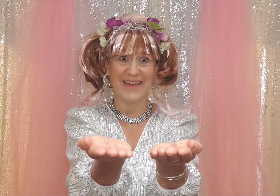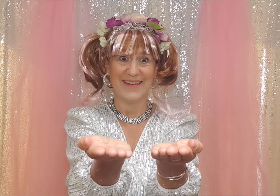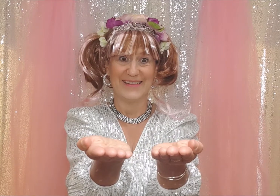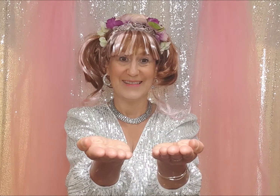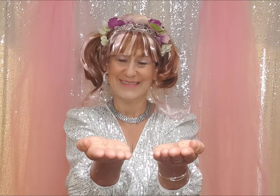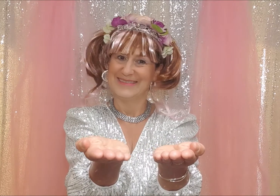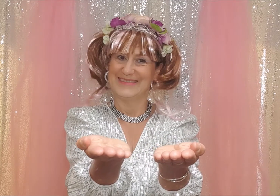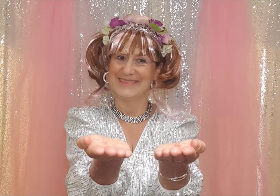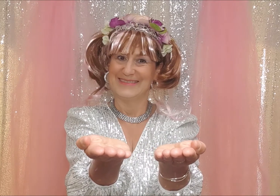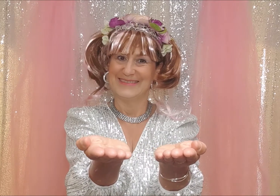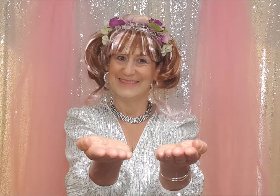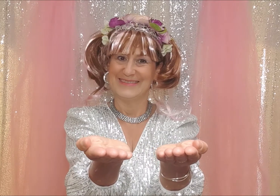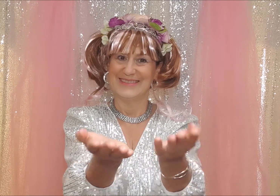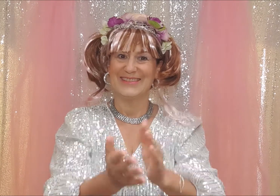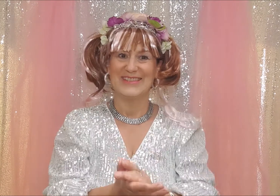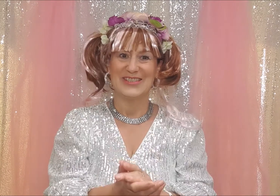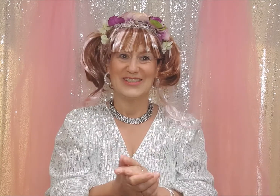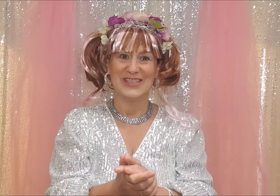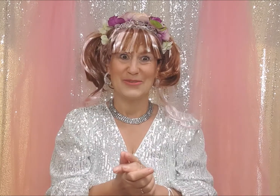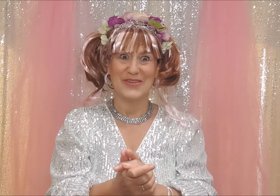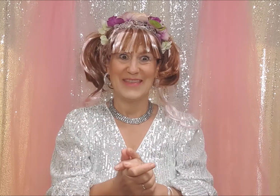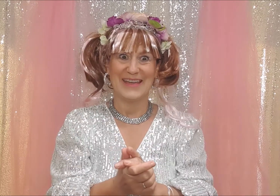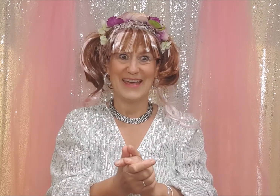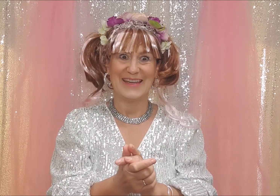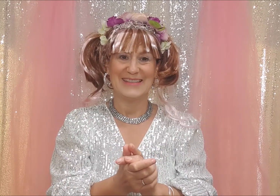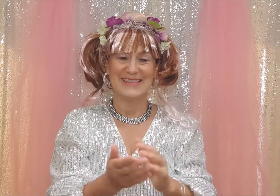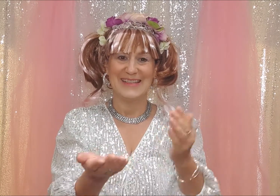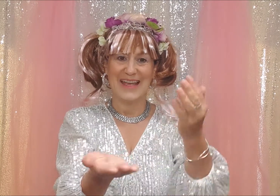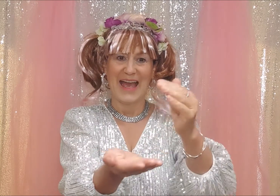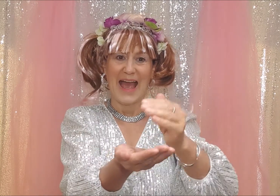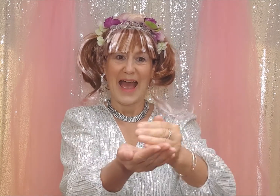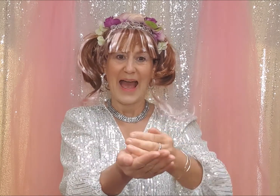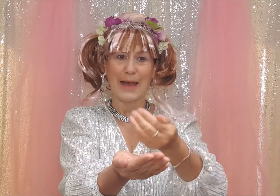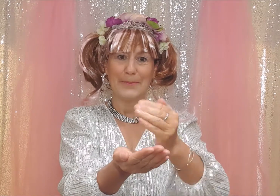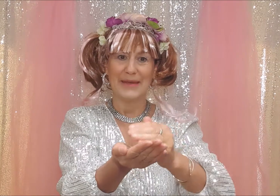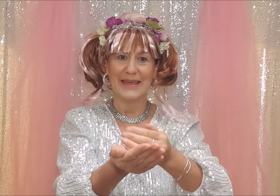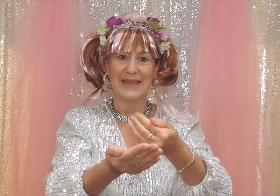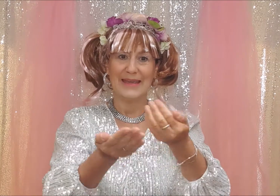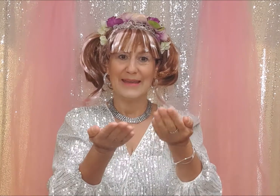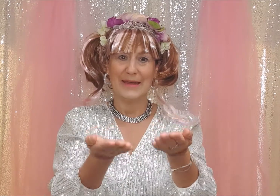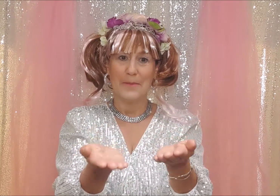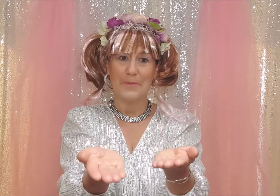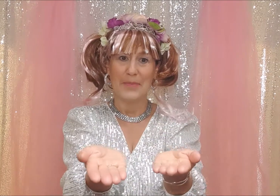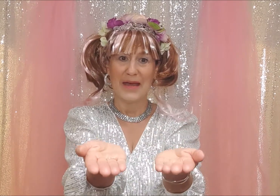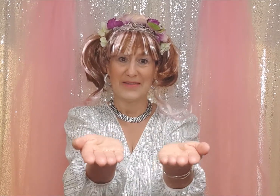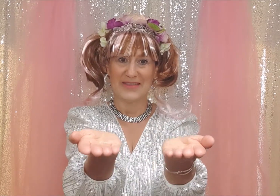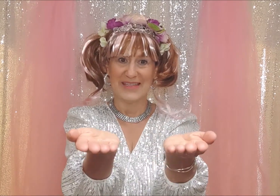so we try that again happy birthday